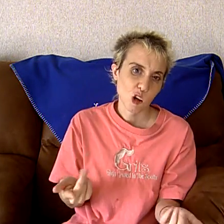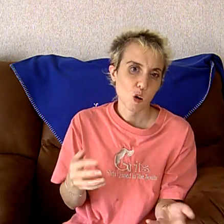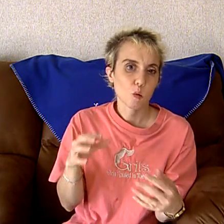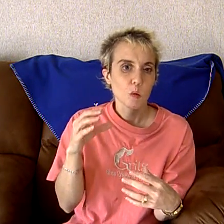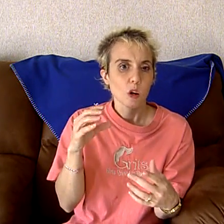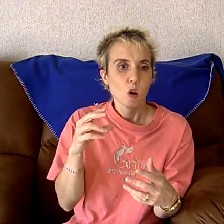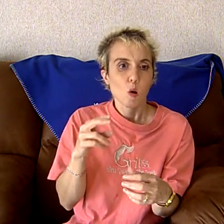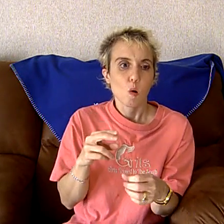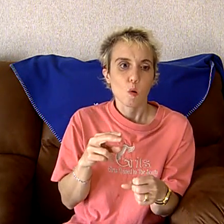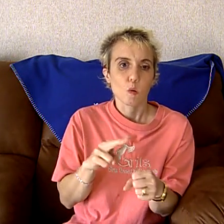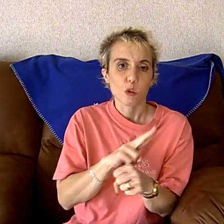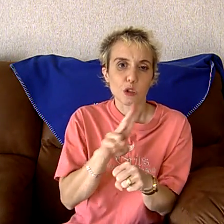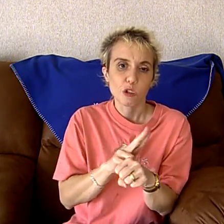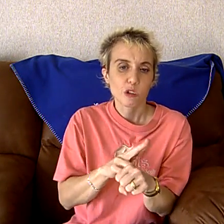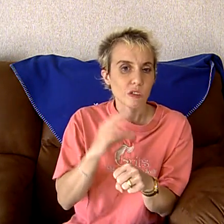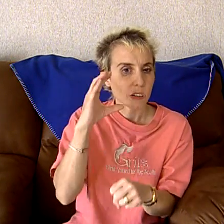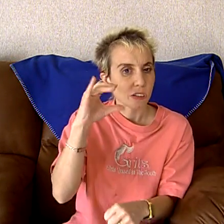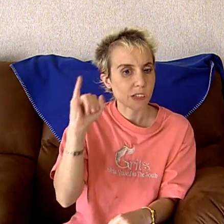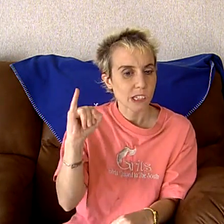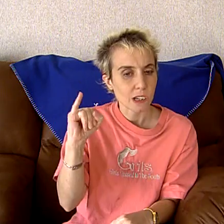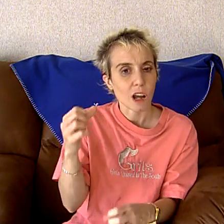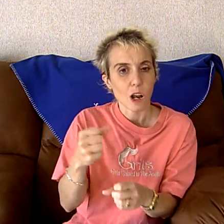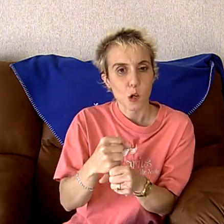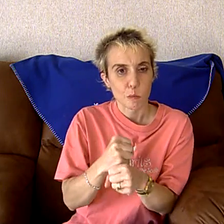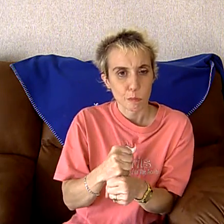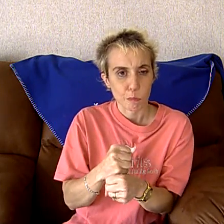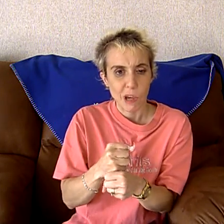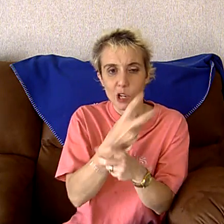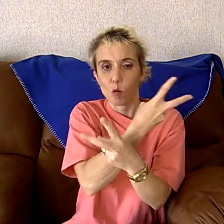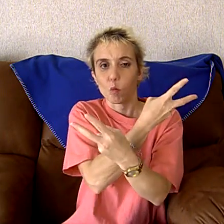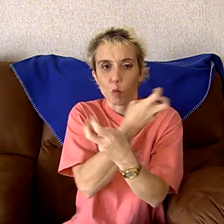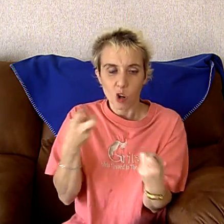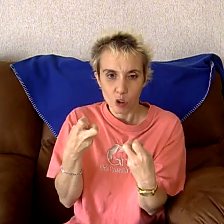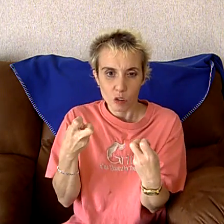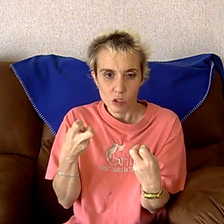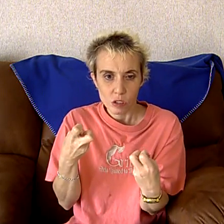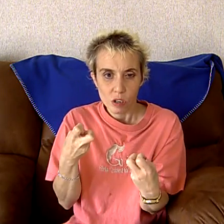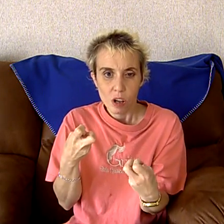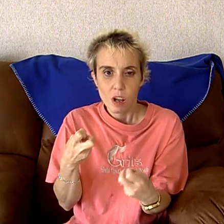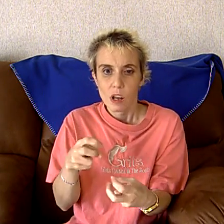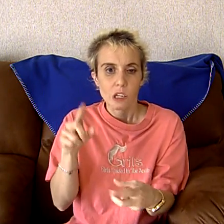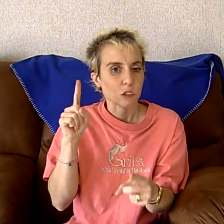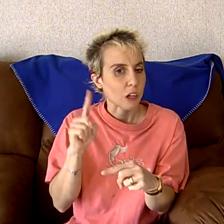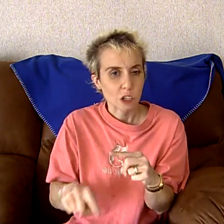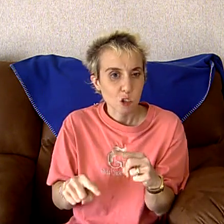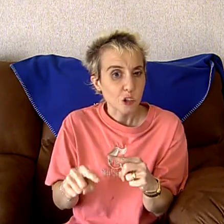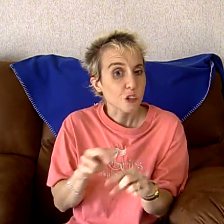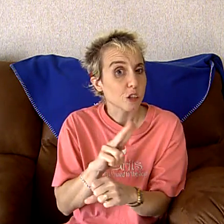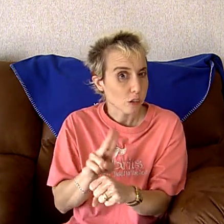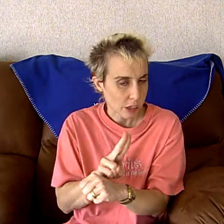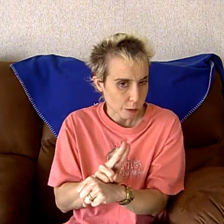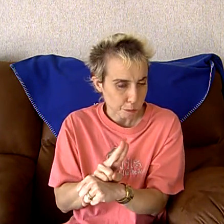So, using the CR made it worse. So, I couldn't use it.